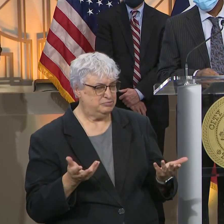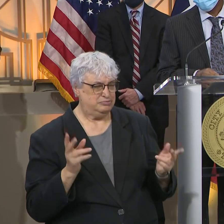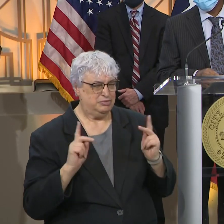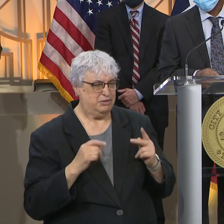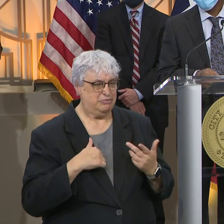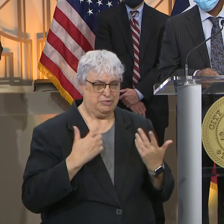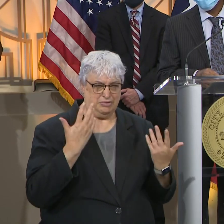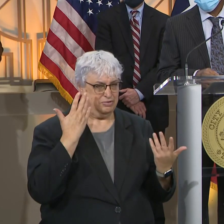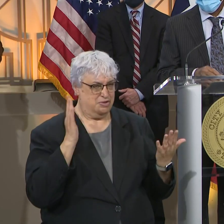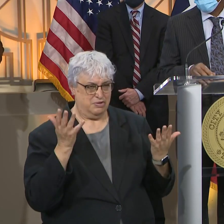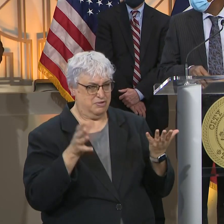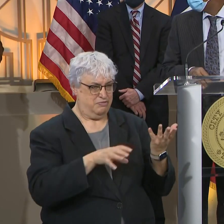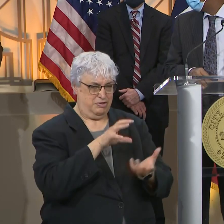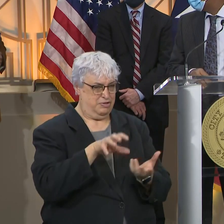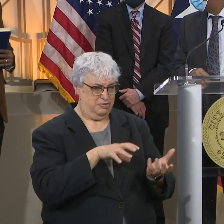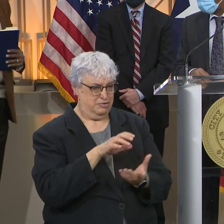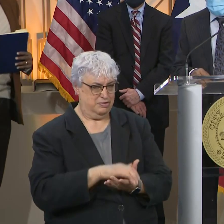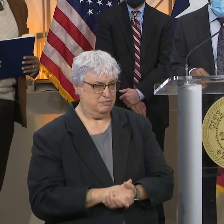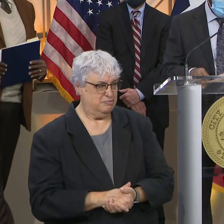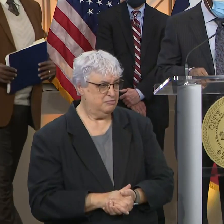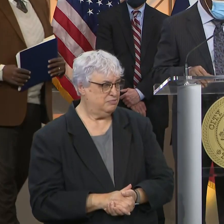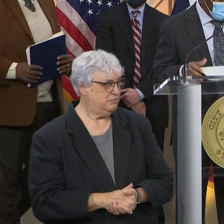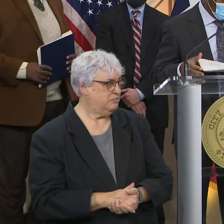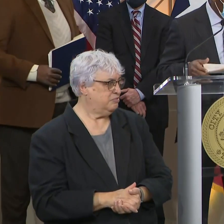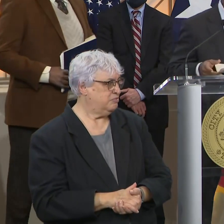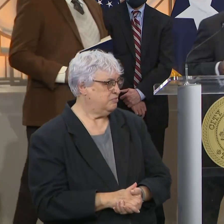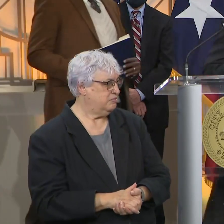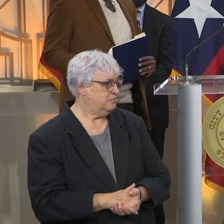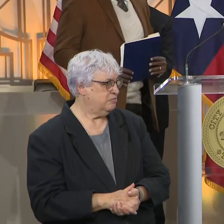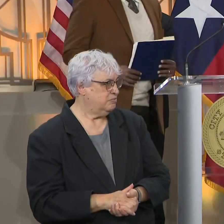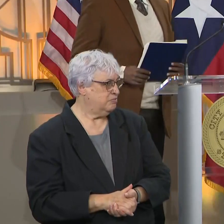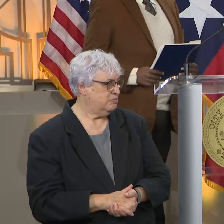people from getting the vaccine sooner. If want to, okay.